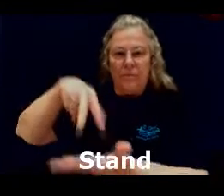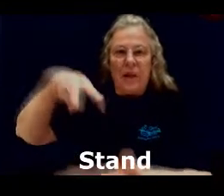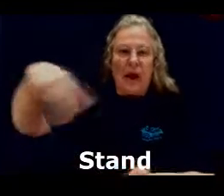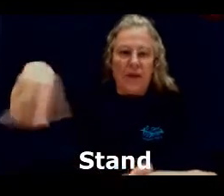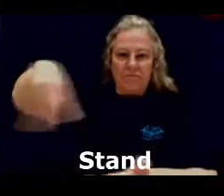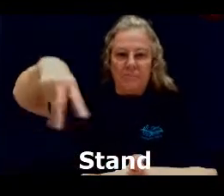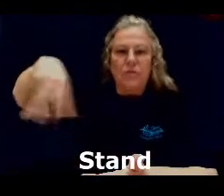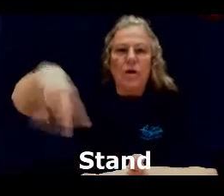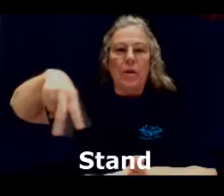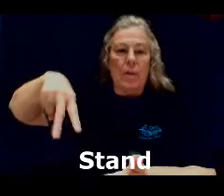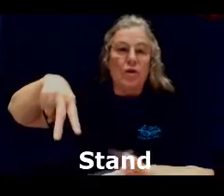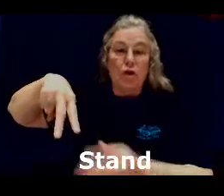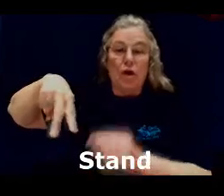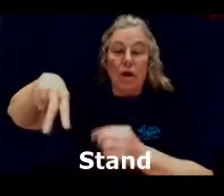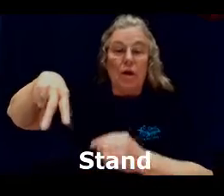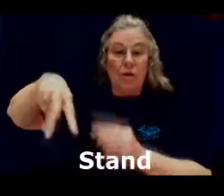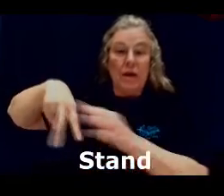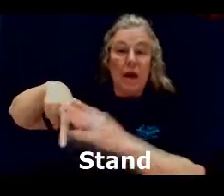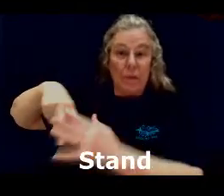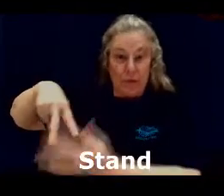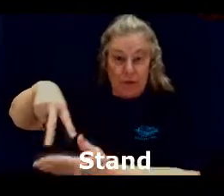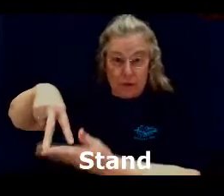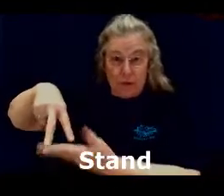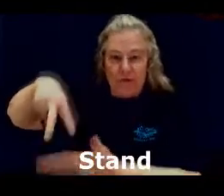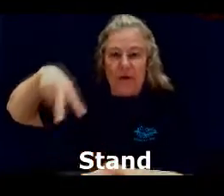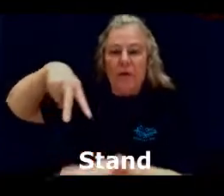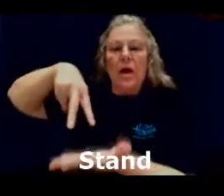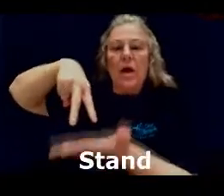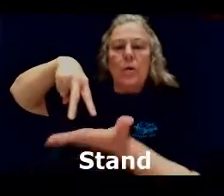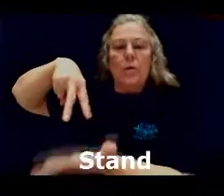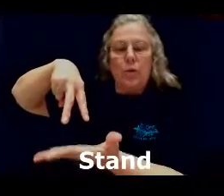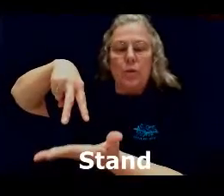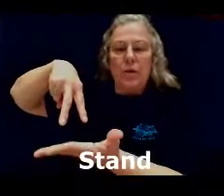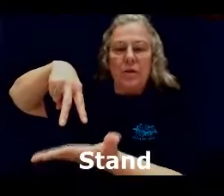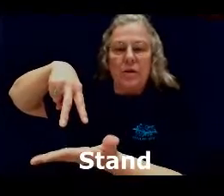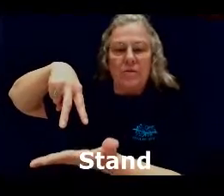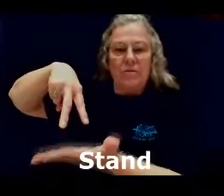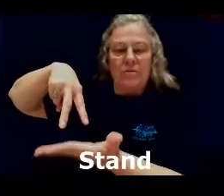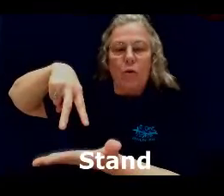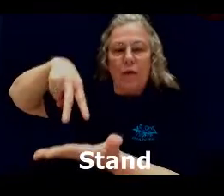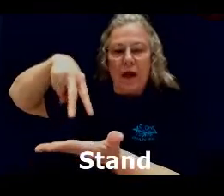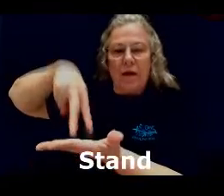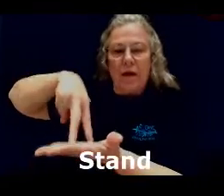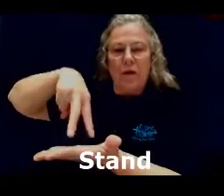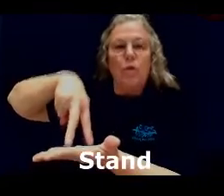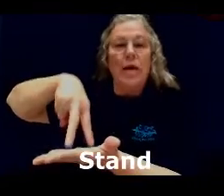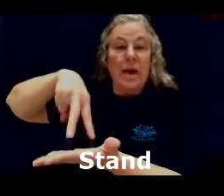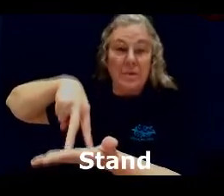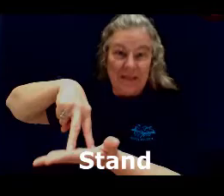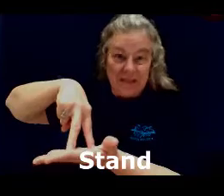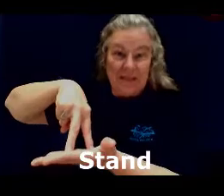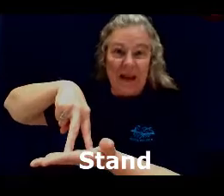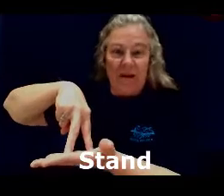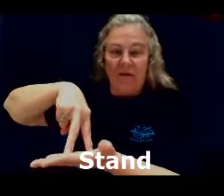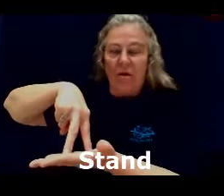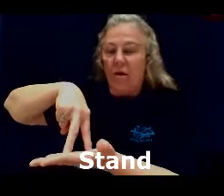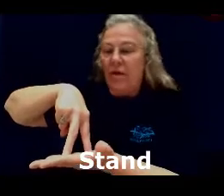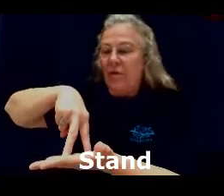I talk about Charlie all the time with his two feet. Well, put the floor down and you make him stand on the